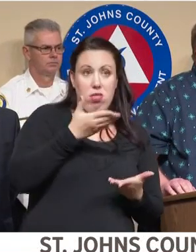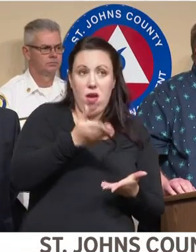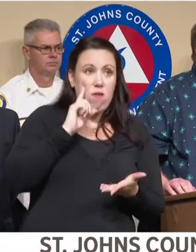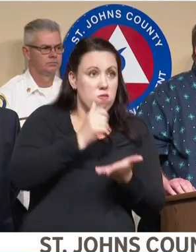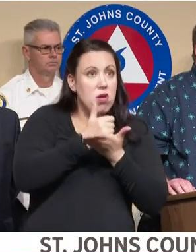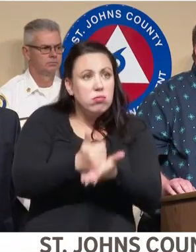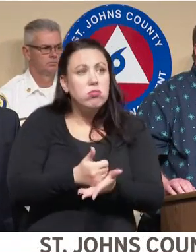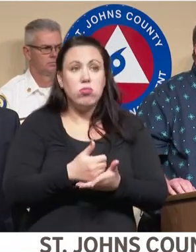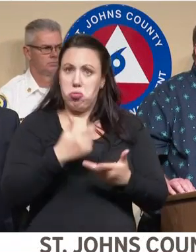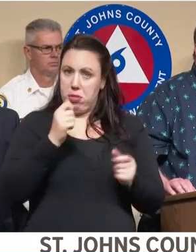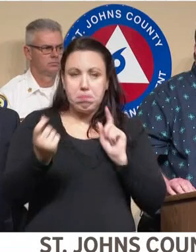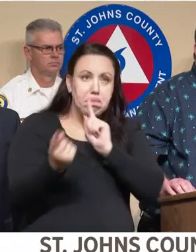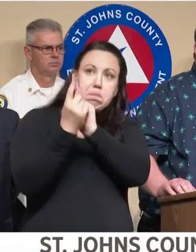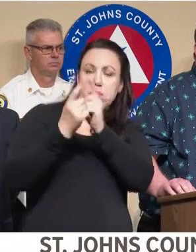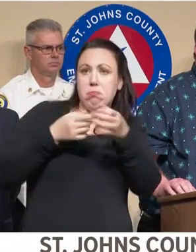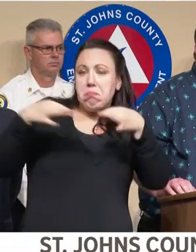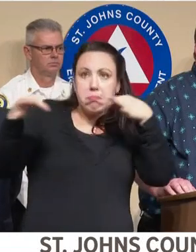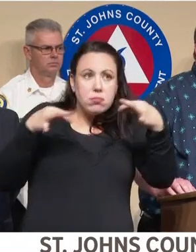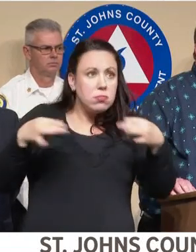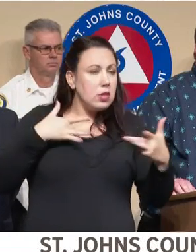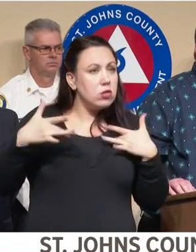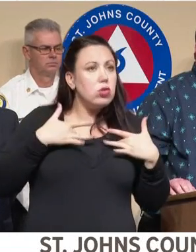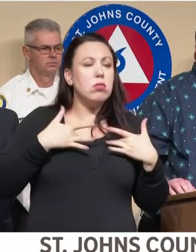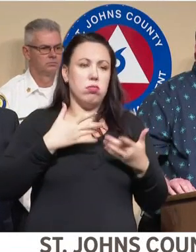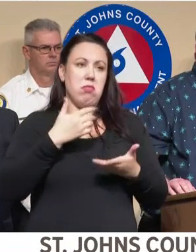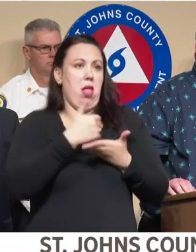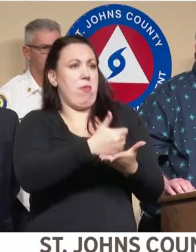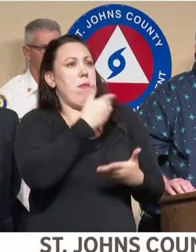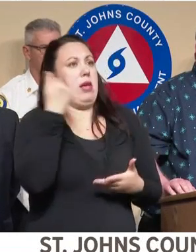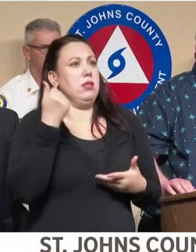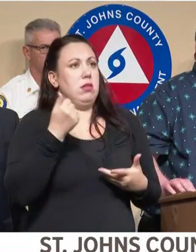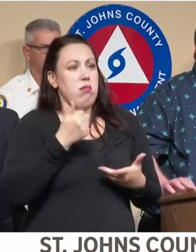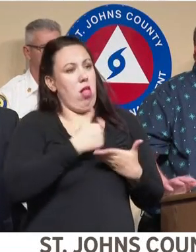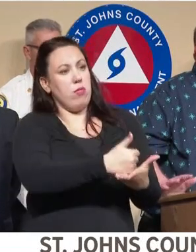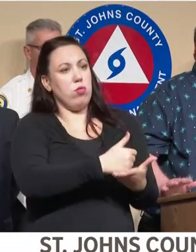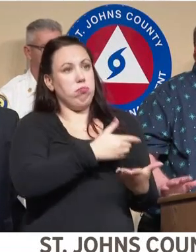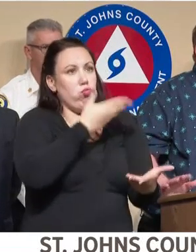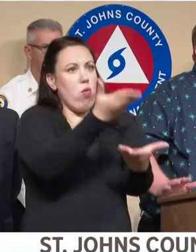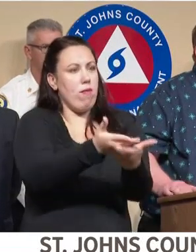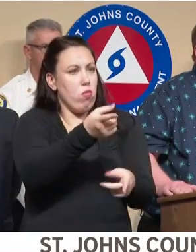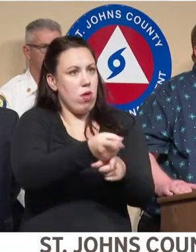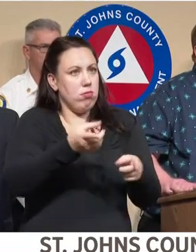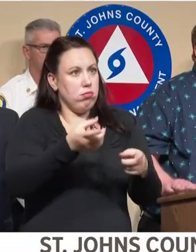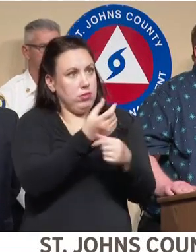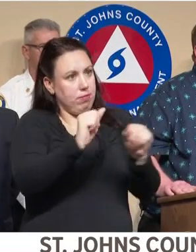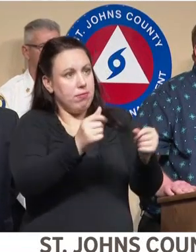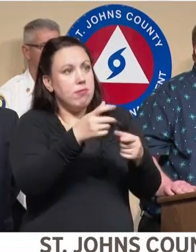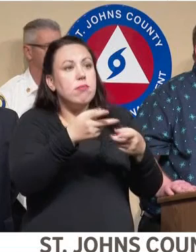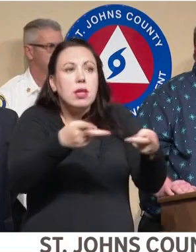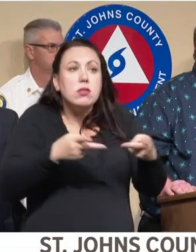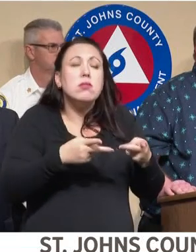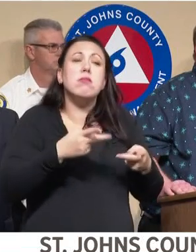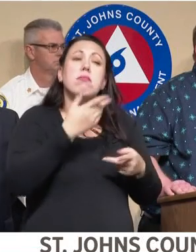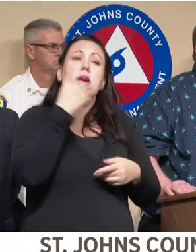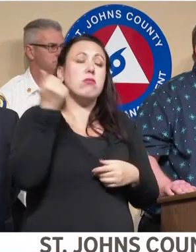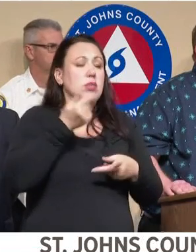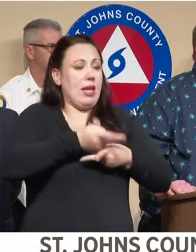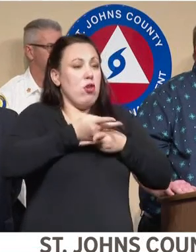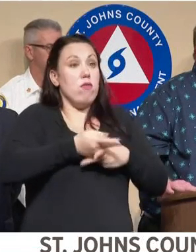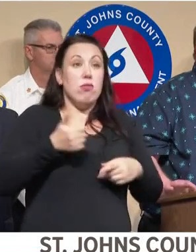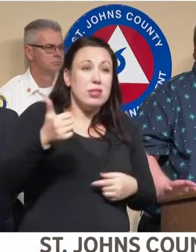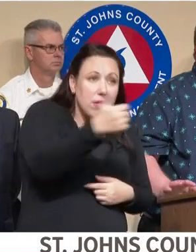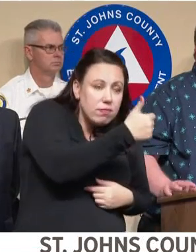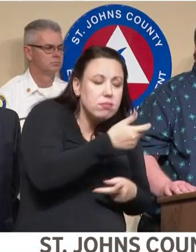Just tell them your concerns and they will help you the best as possible and will get you where you need to be. The best thing to do is take care of yourself and your family